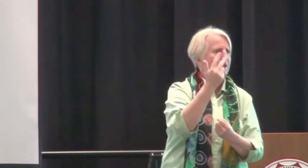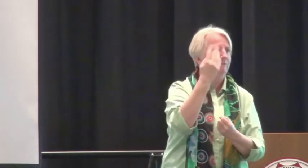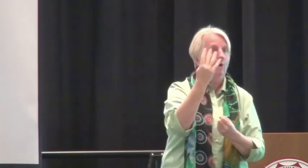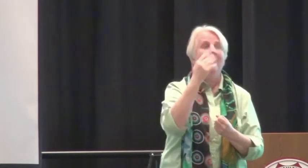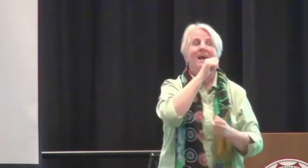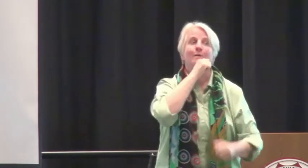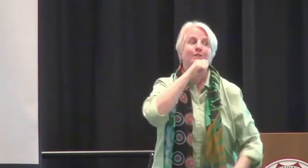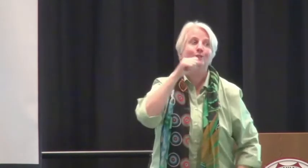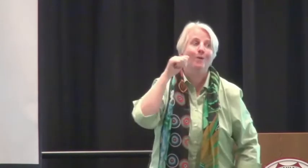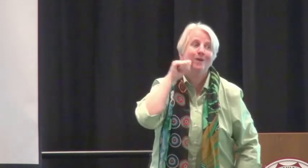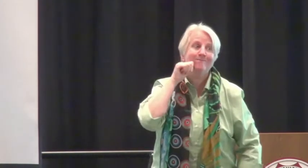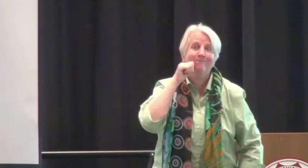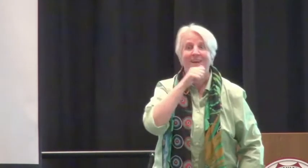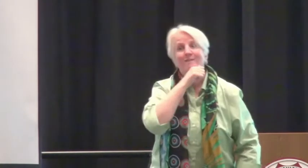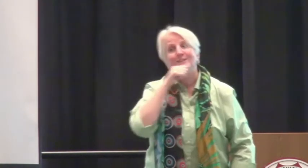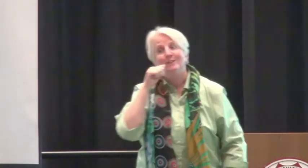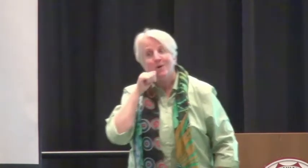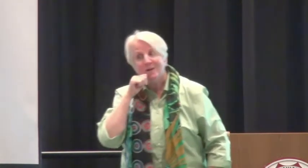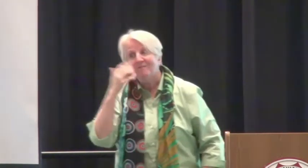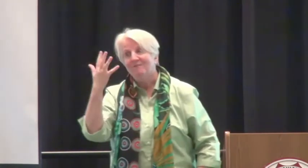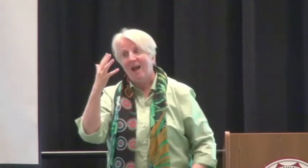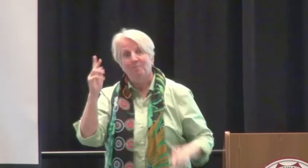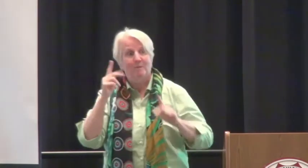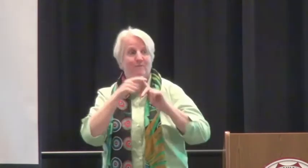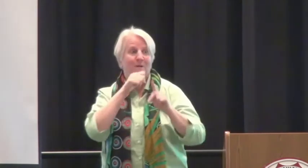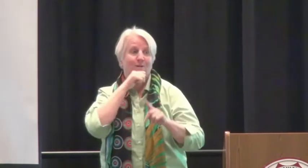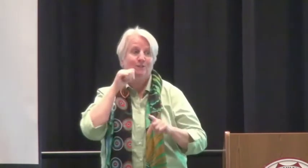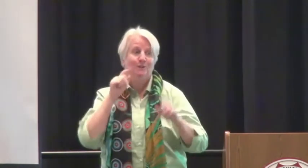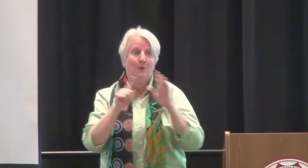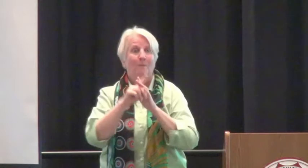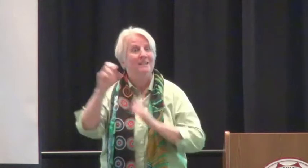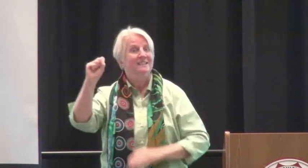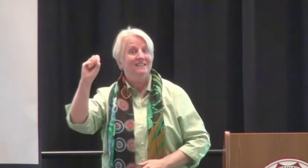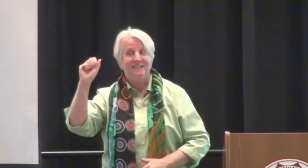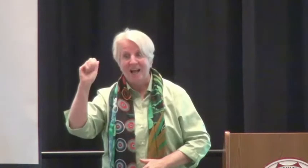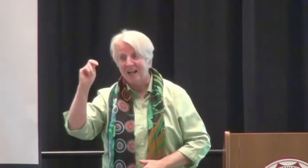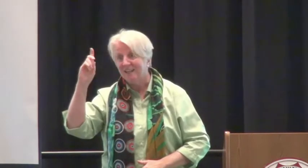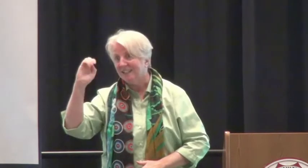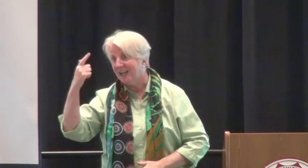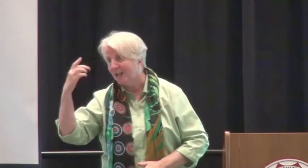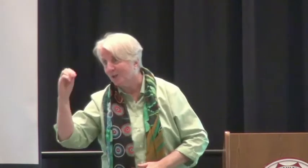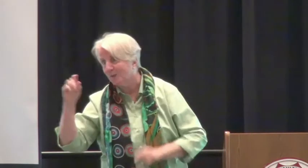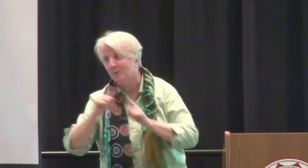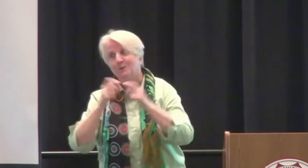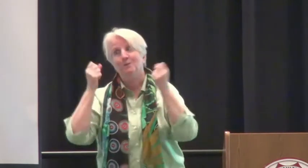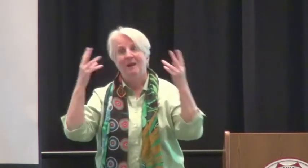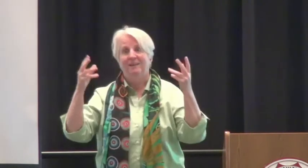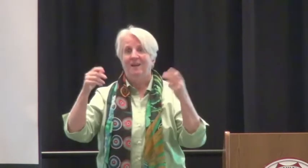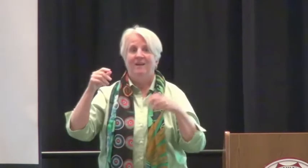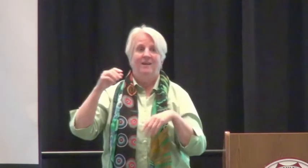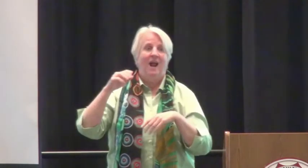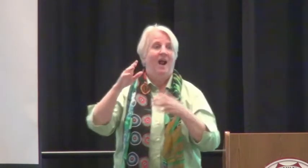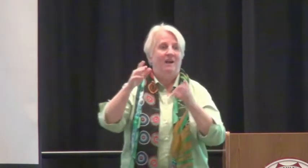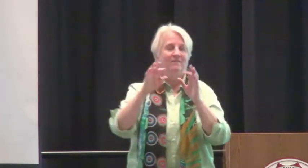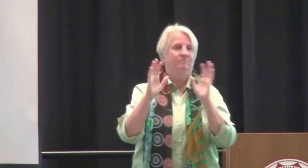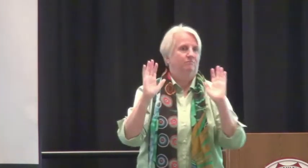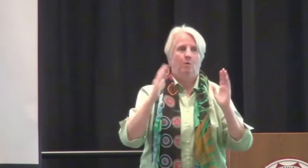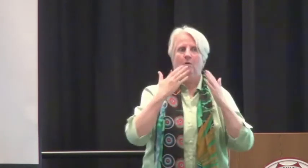people who have traveled. Not to forget to mention Arizona as well. San Diego friends have come to celebrate